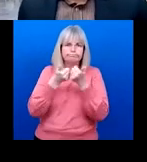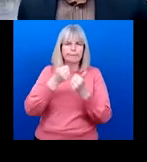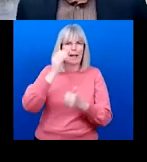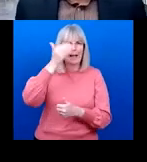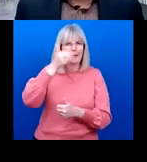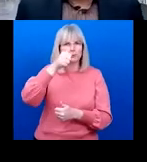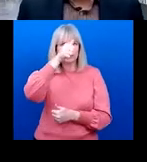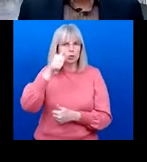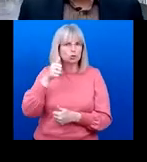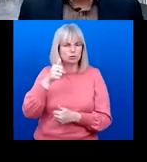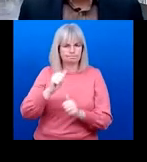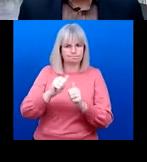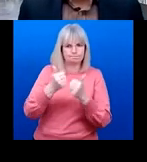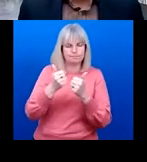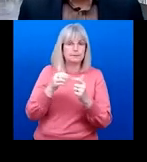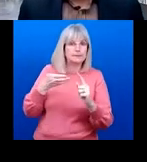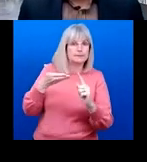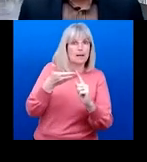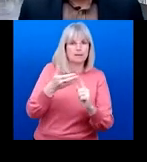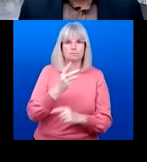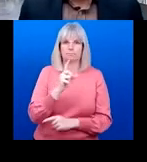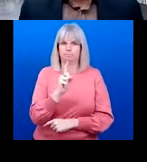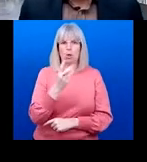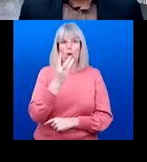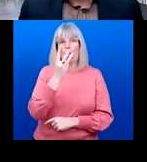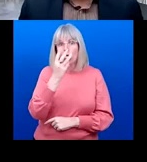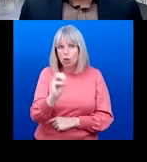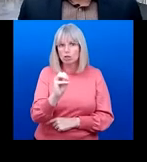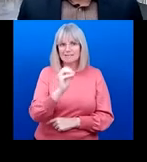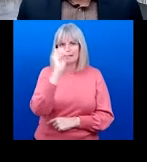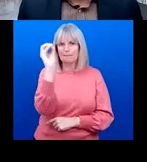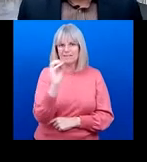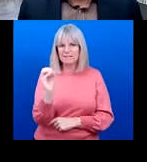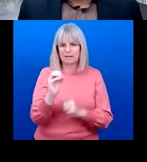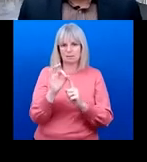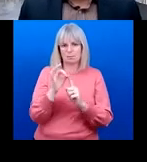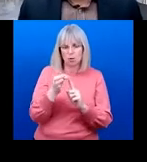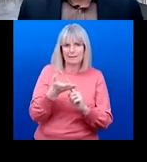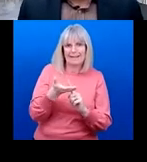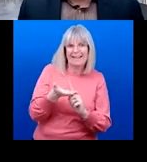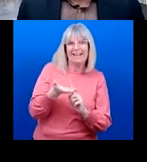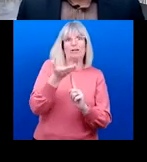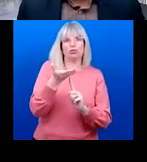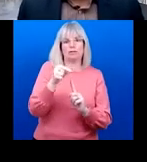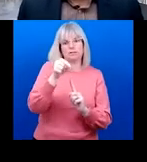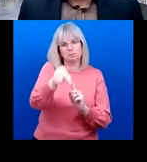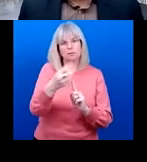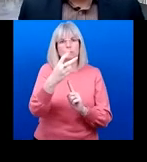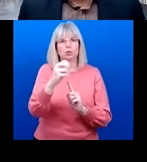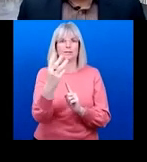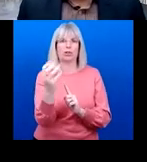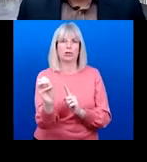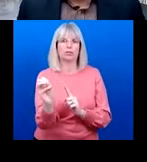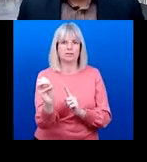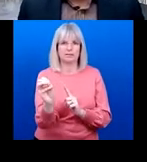is a 30 percentage point increase by 2030. Alakos So just as an example, if the baseline global estimate